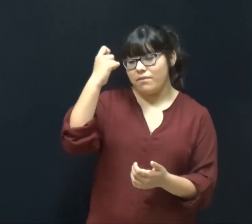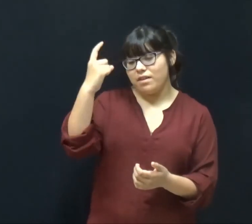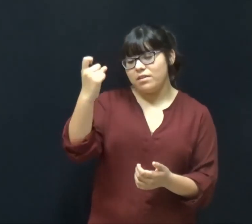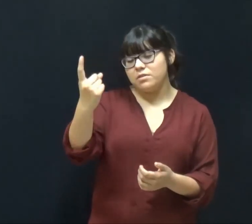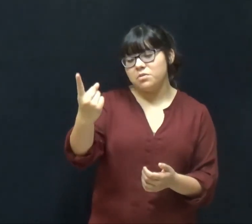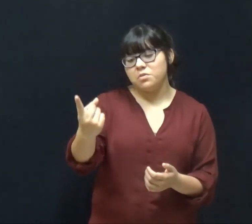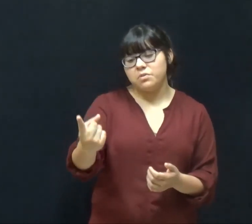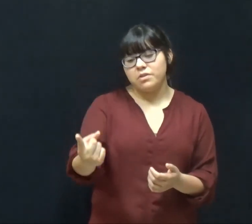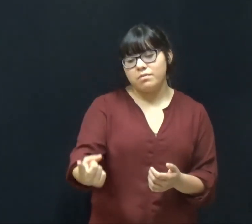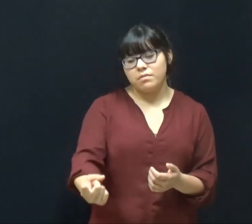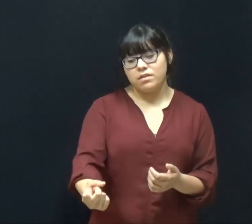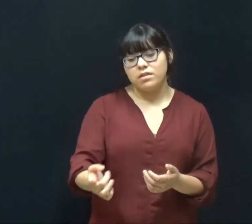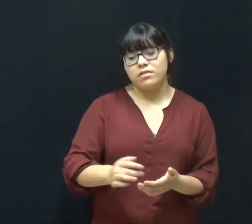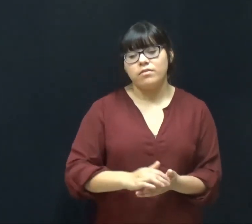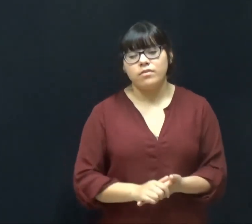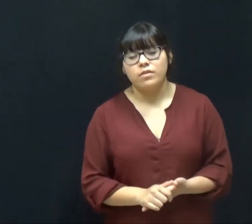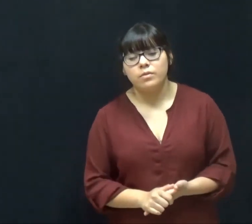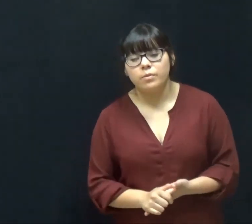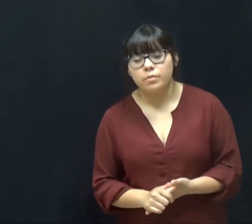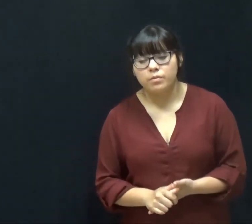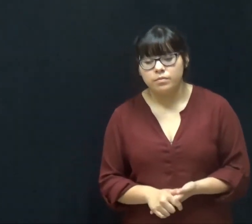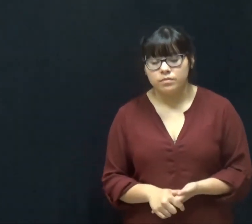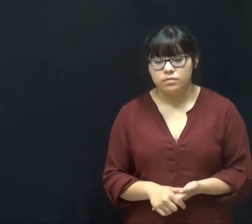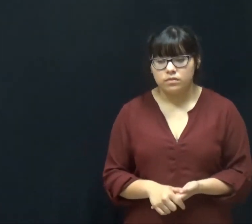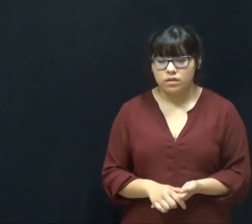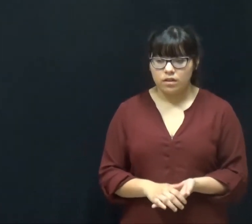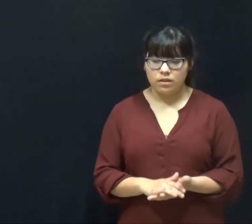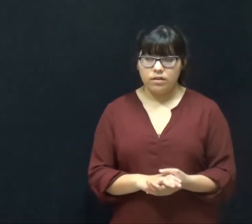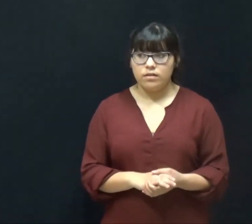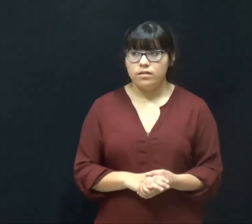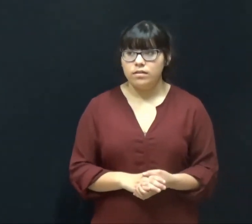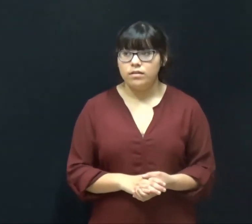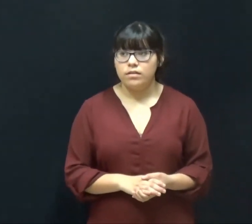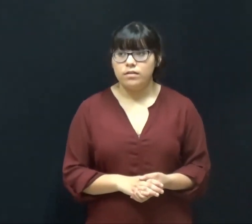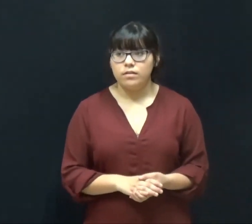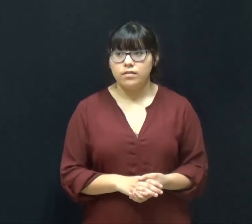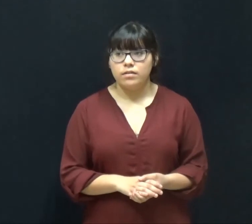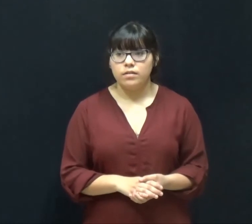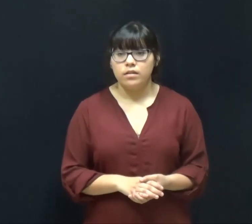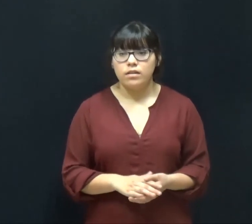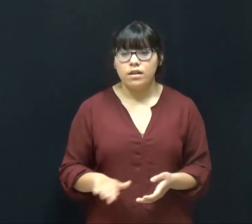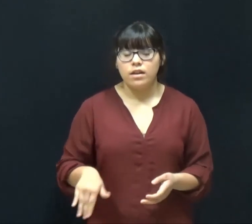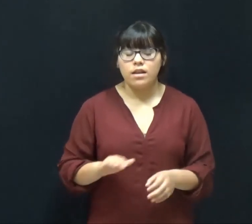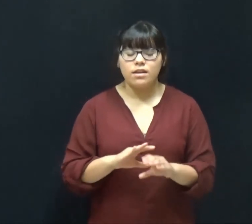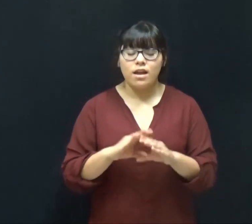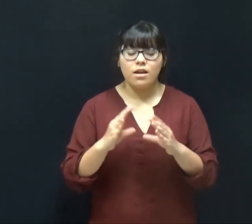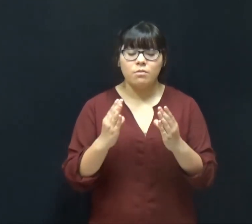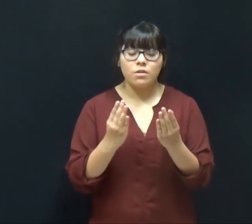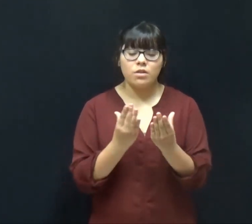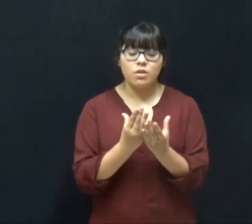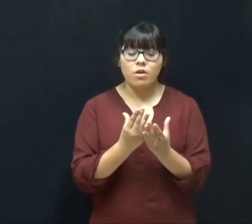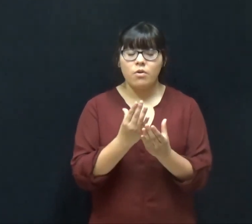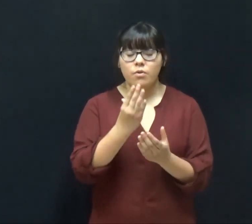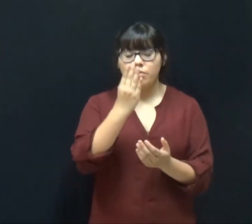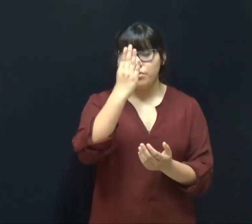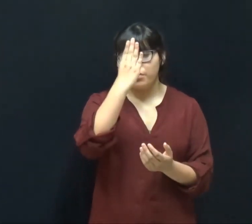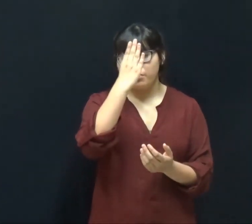dreaming of you Mi amor Como te necesito It's late at night when all the